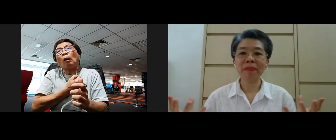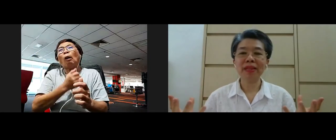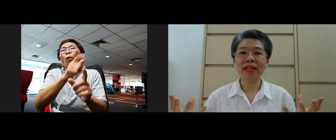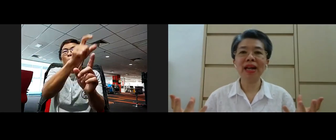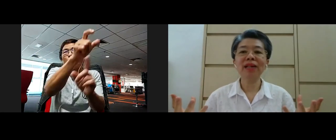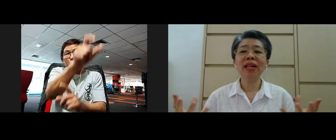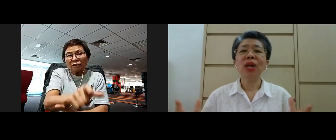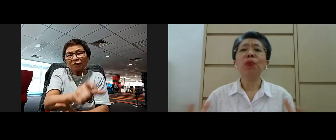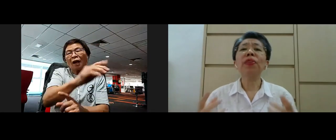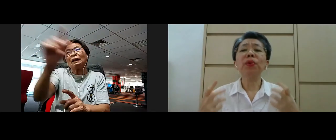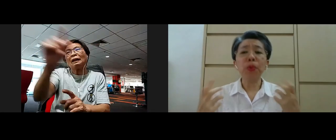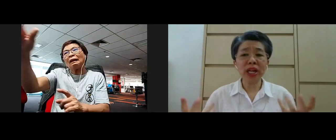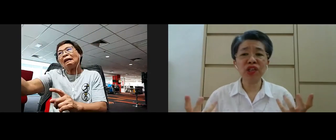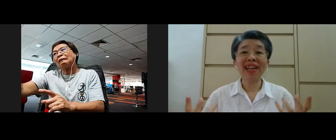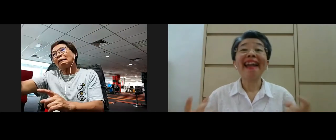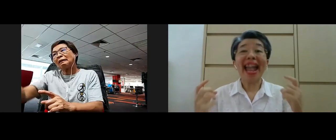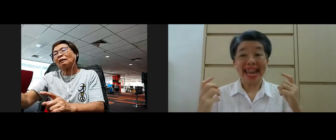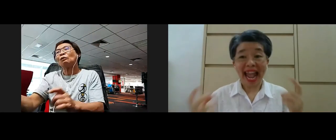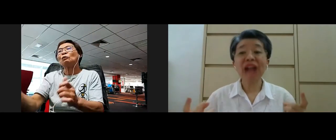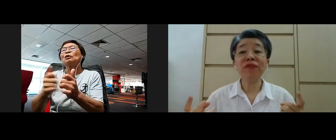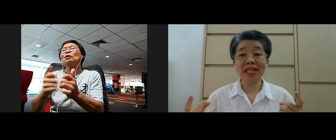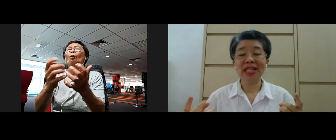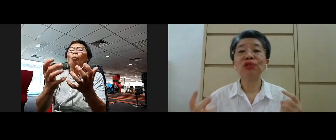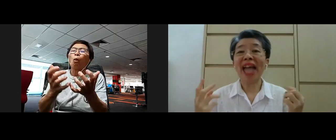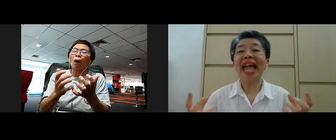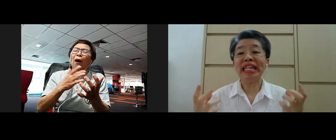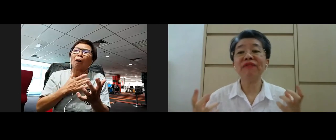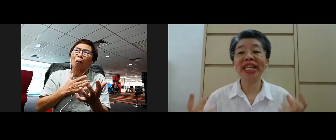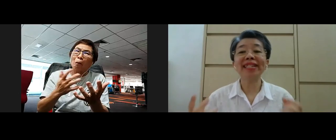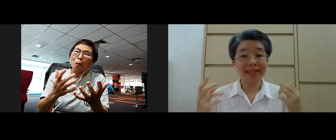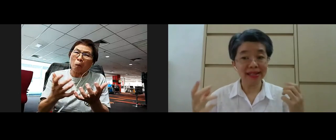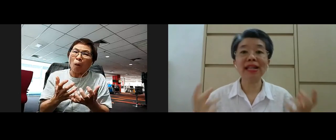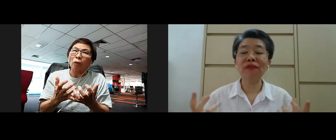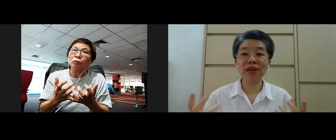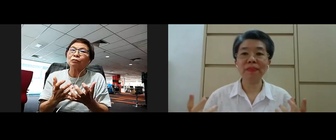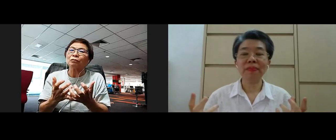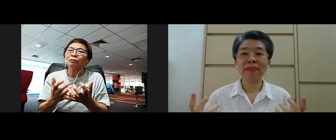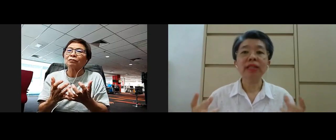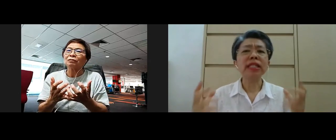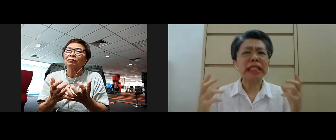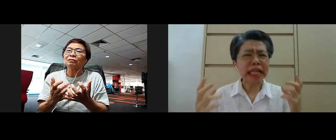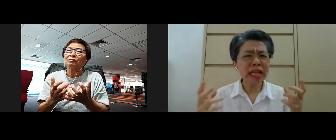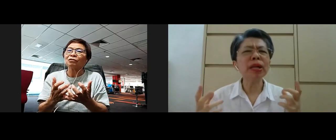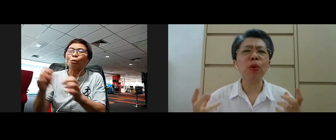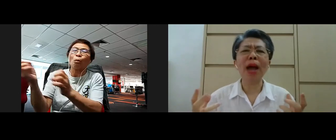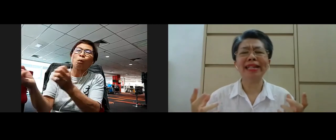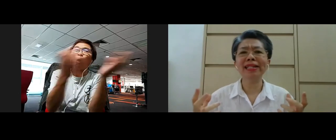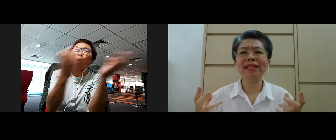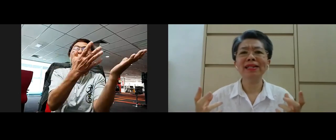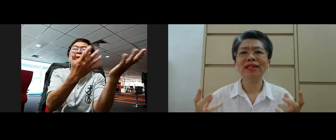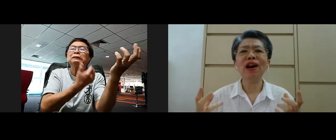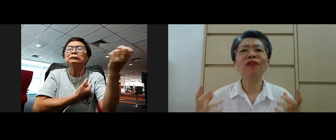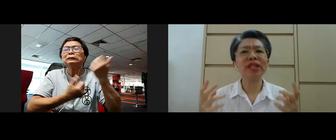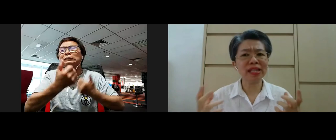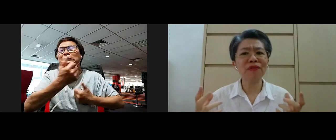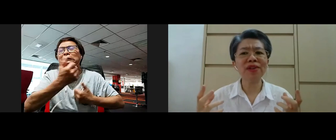beings yeah with the wish and effort to alleviate the suffering the deep awareness